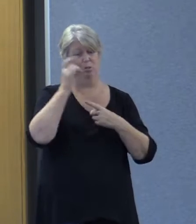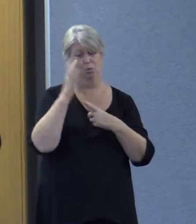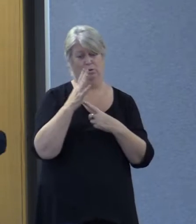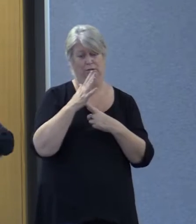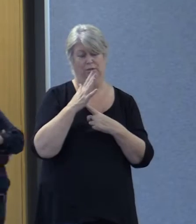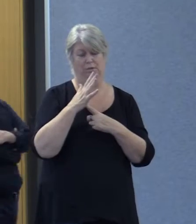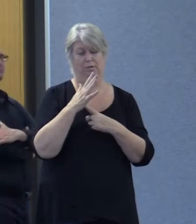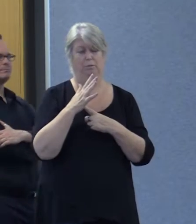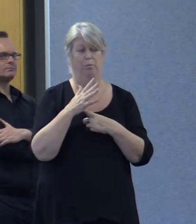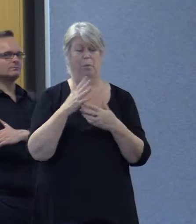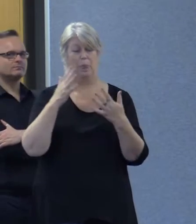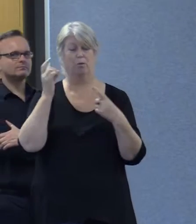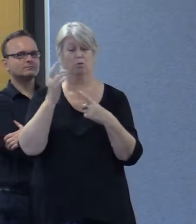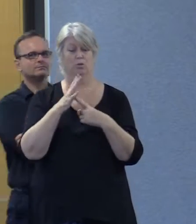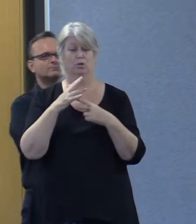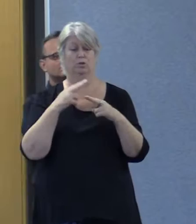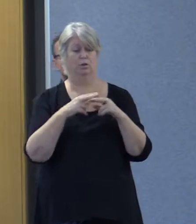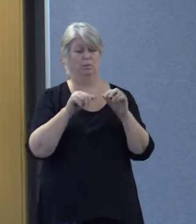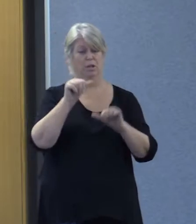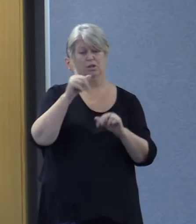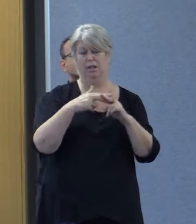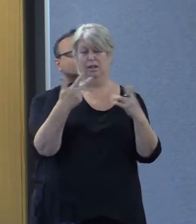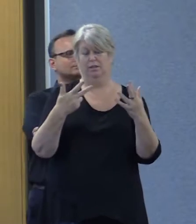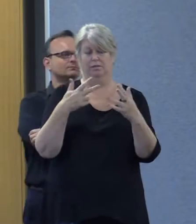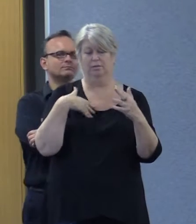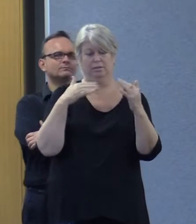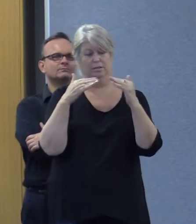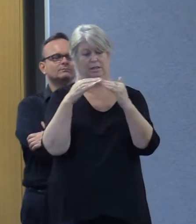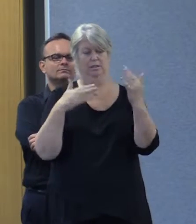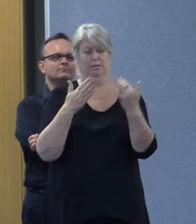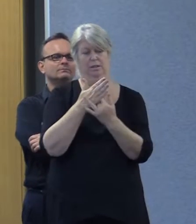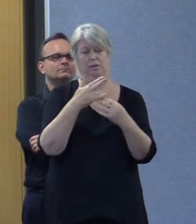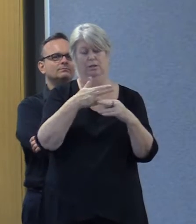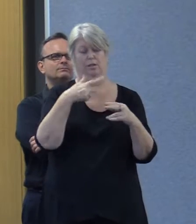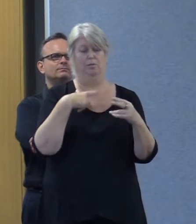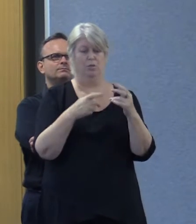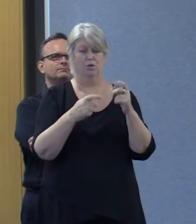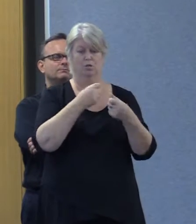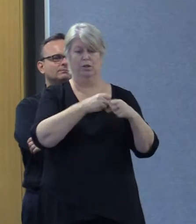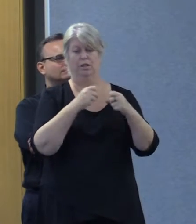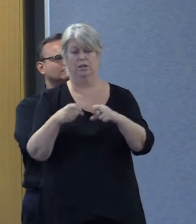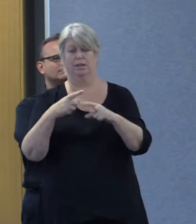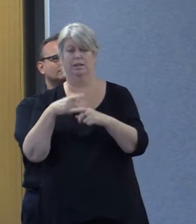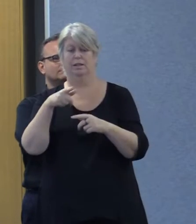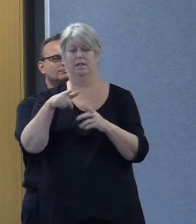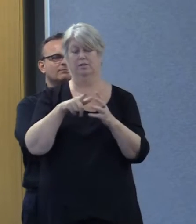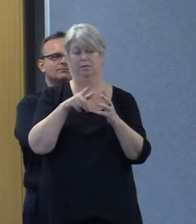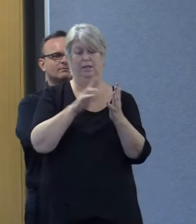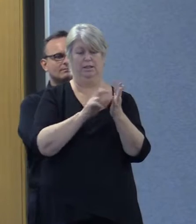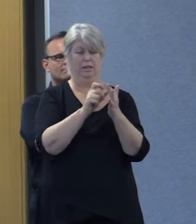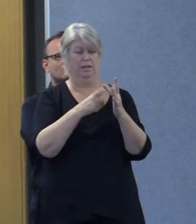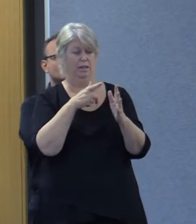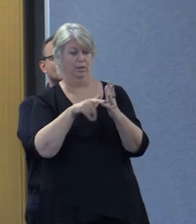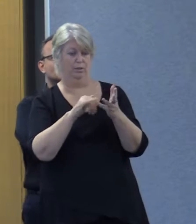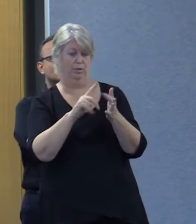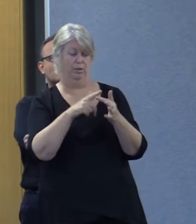and it's crucial to measure the effectiveness of any access and equity strategies that are employed by the NDIS. We